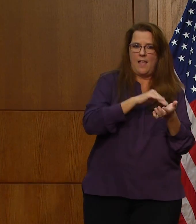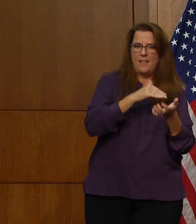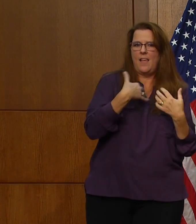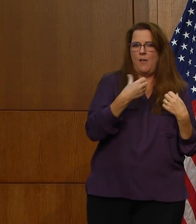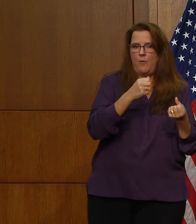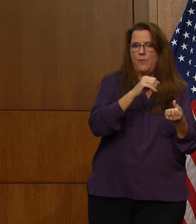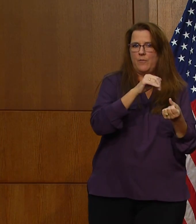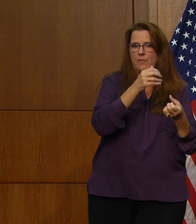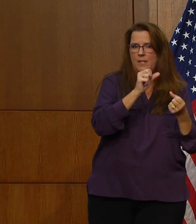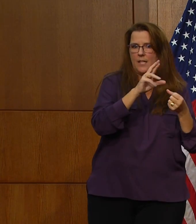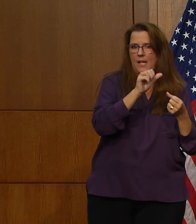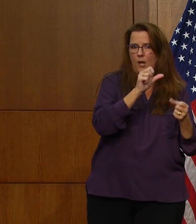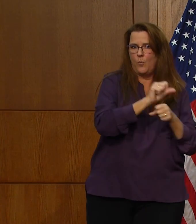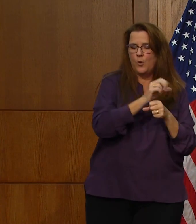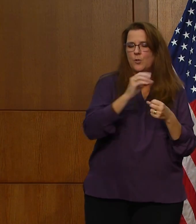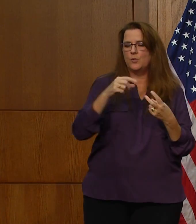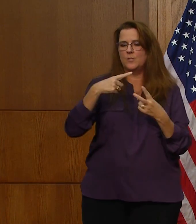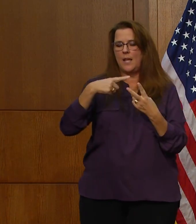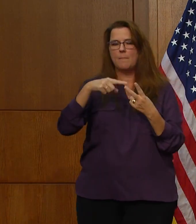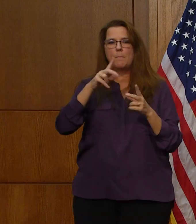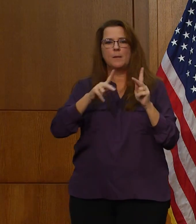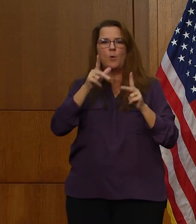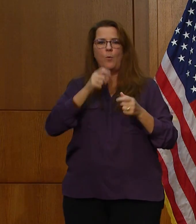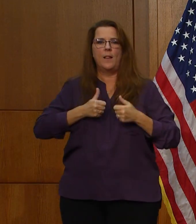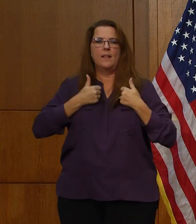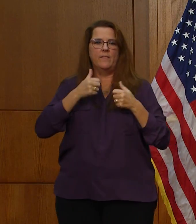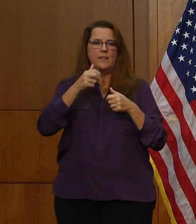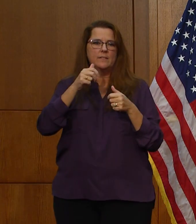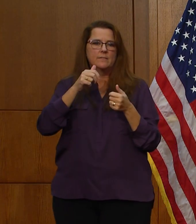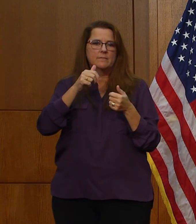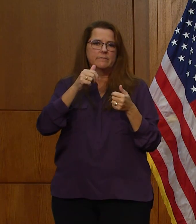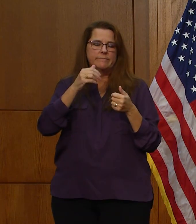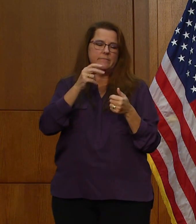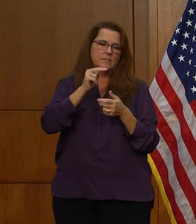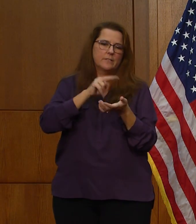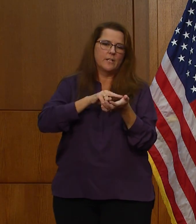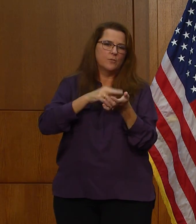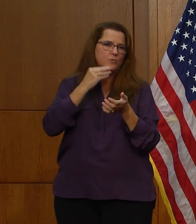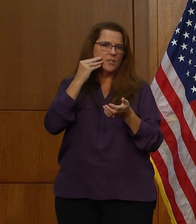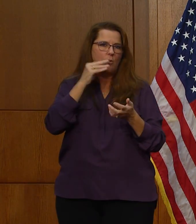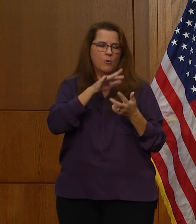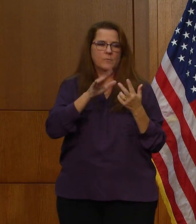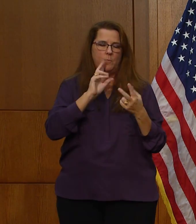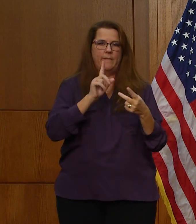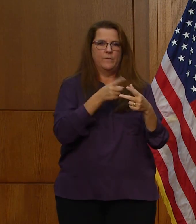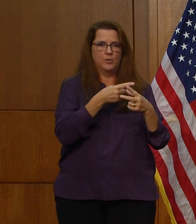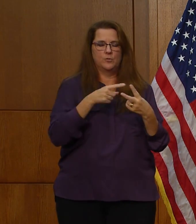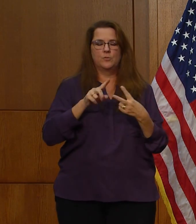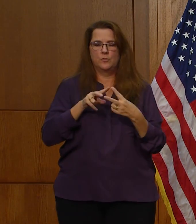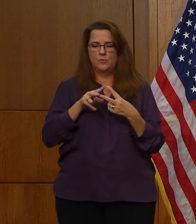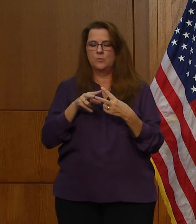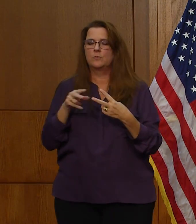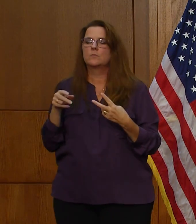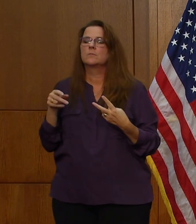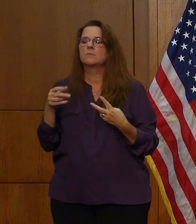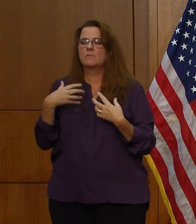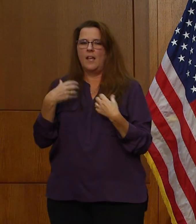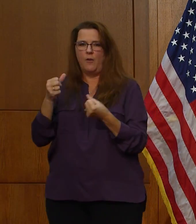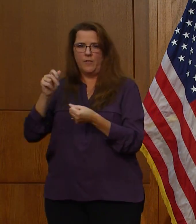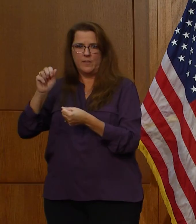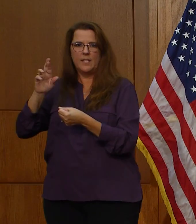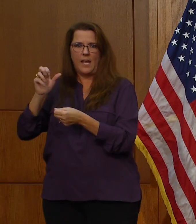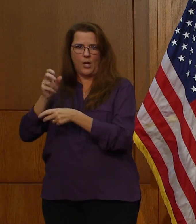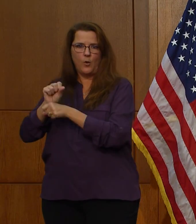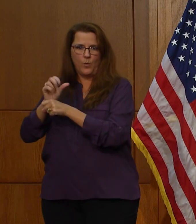makes sense. Health care workers take care of the rest of us, and nursing home residents are some of our